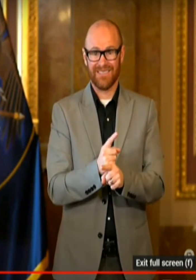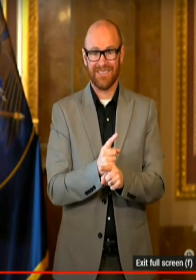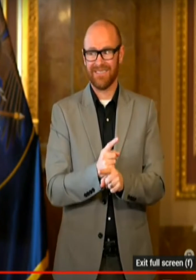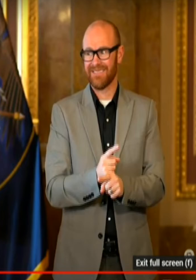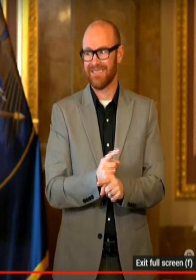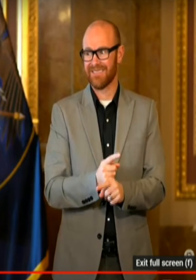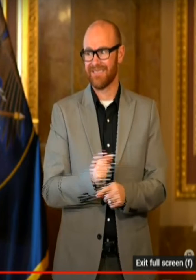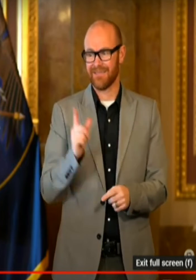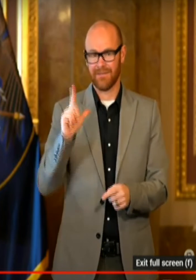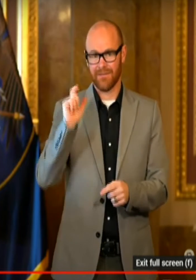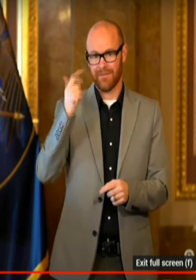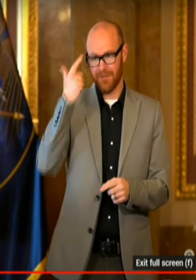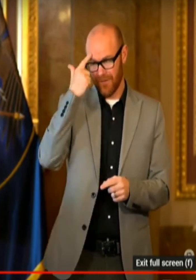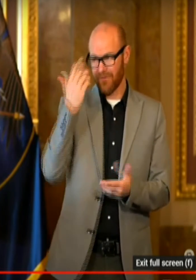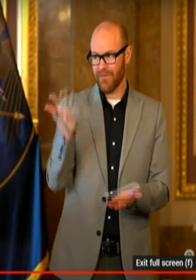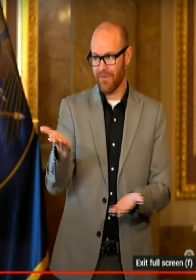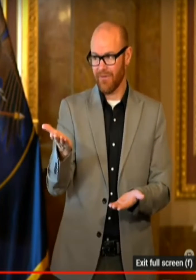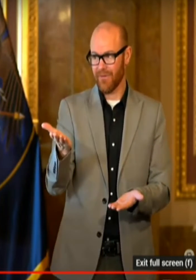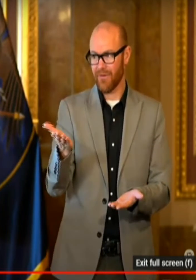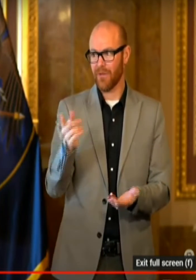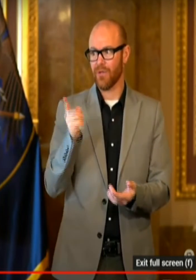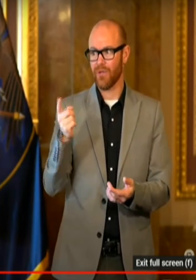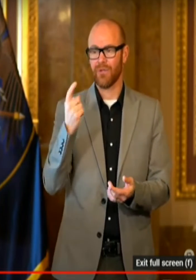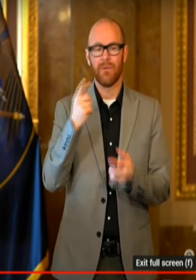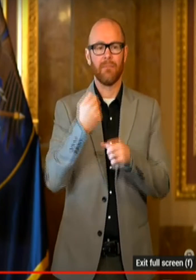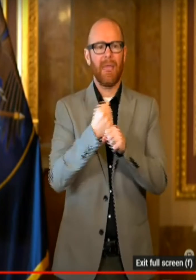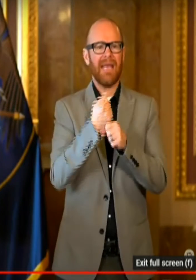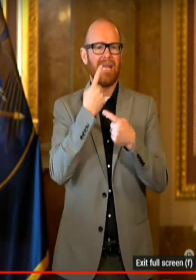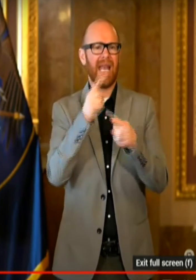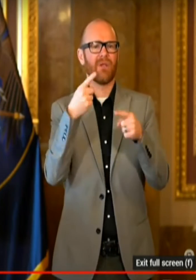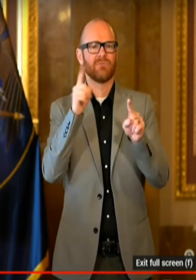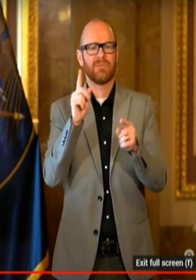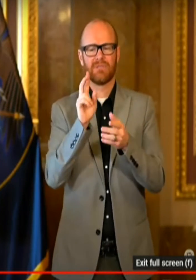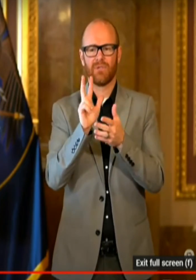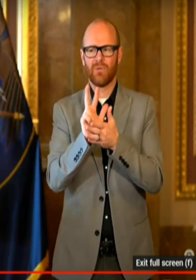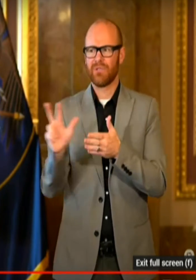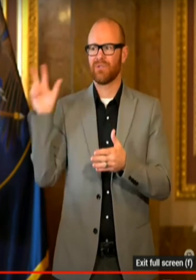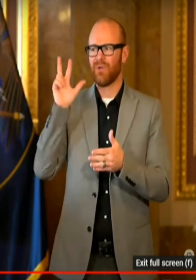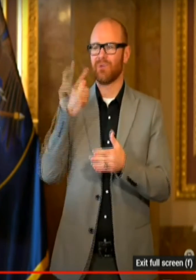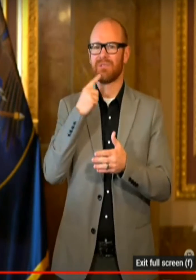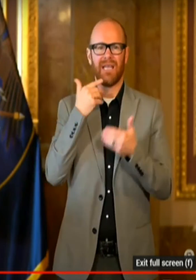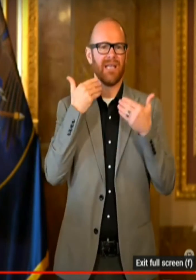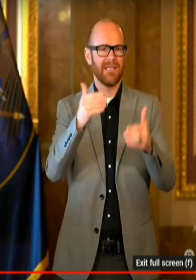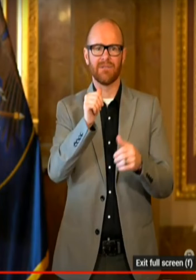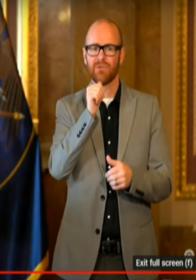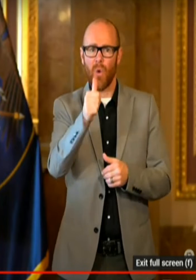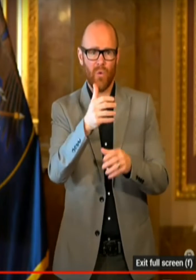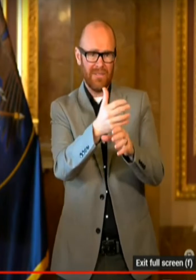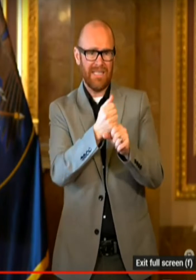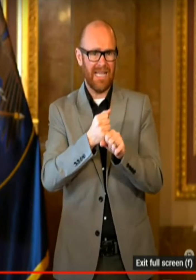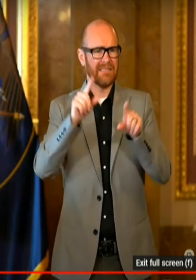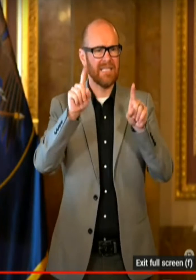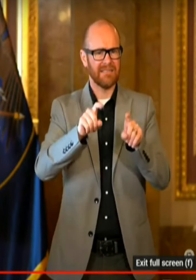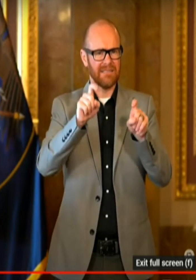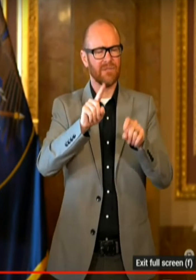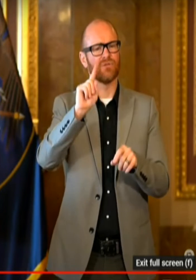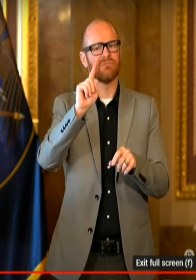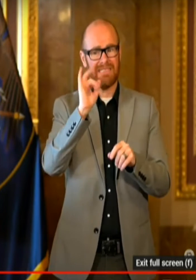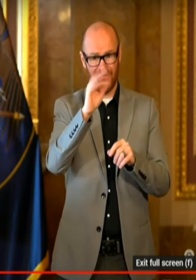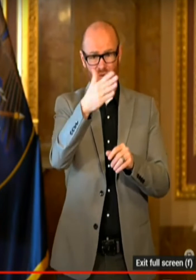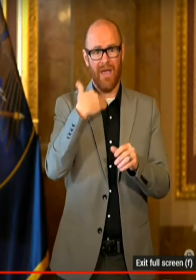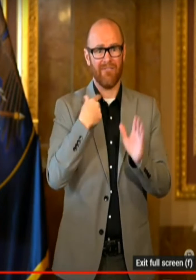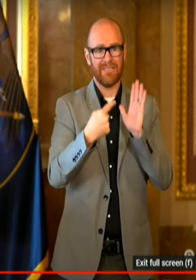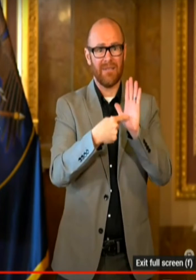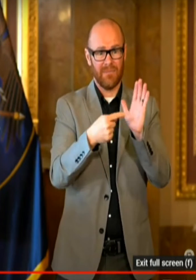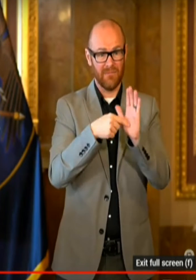Governor, in the meantime, you made an announcement several weeks ago saying don't get tested. If you have symptoms, just assume you have it.